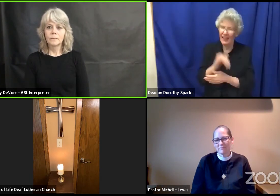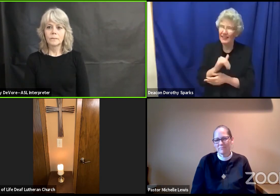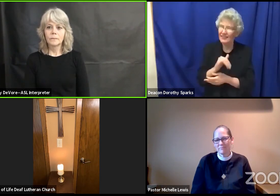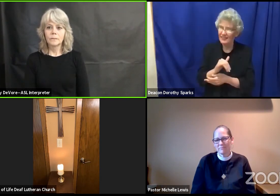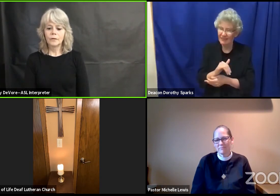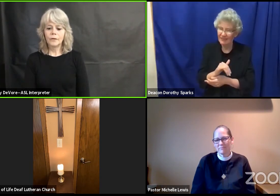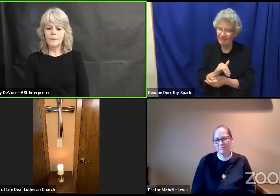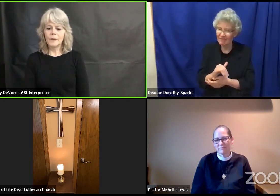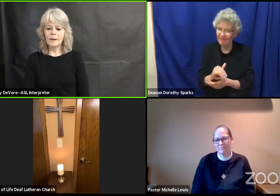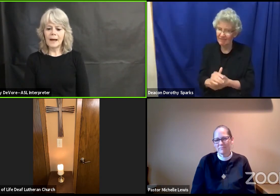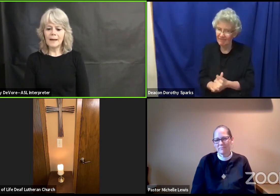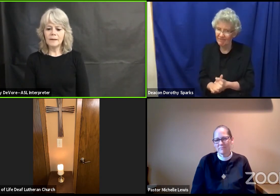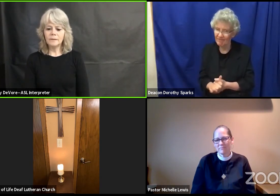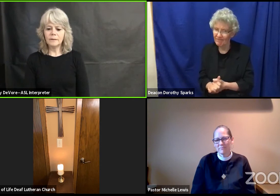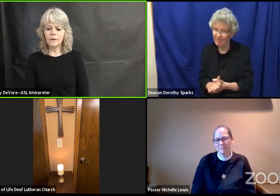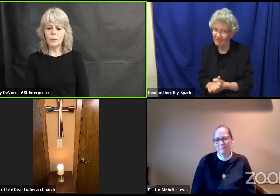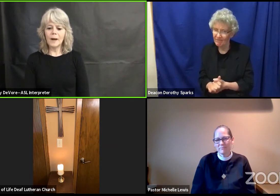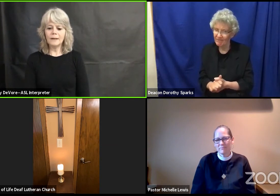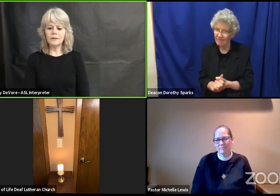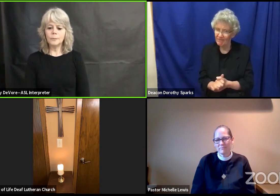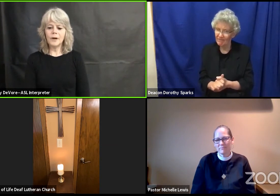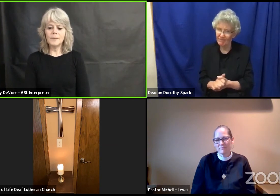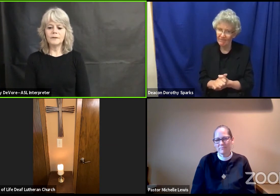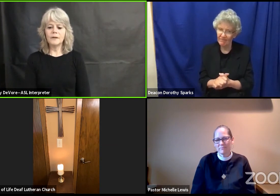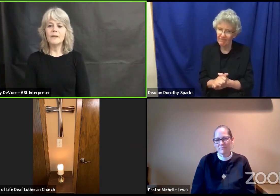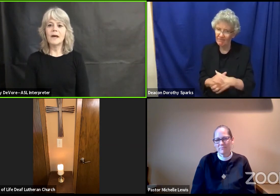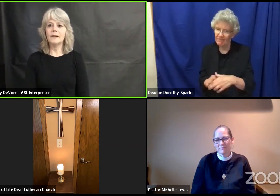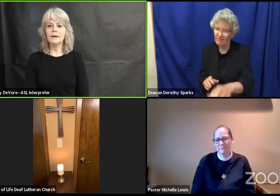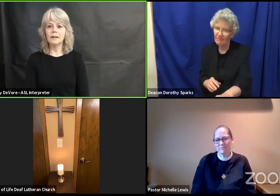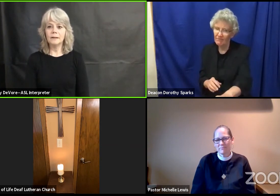from the lies of white supremacy that are hidden